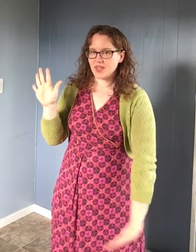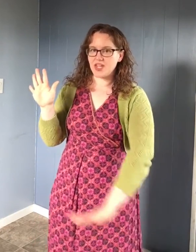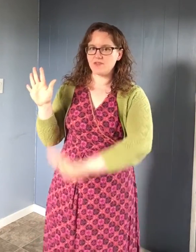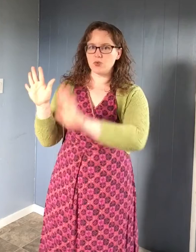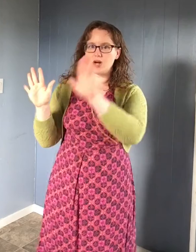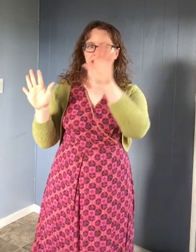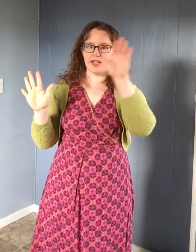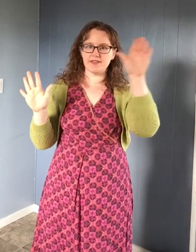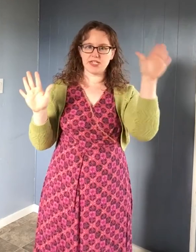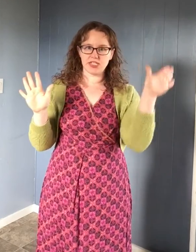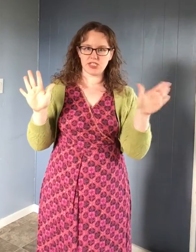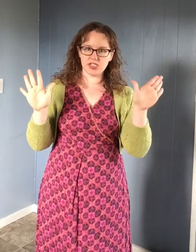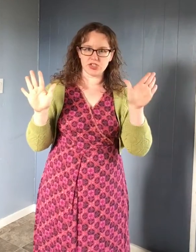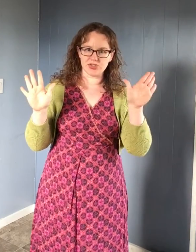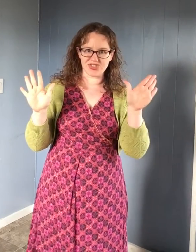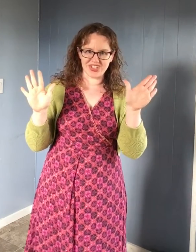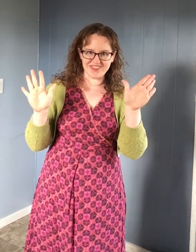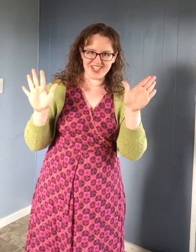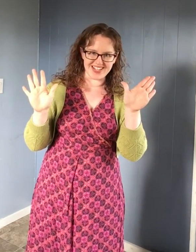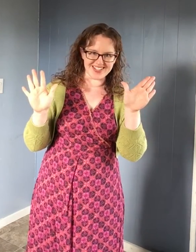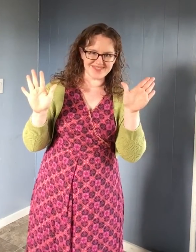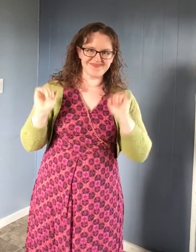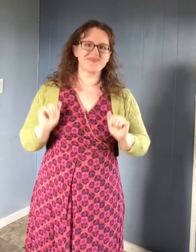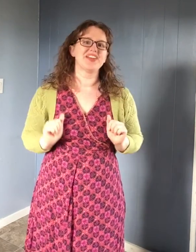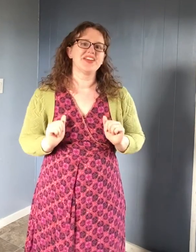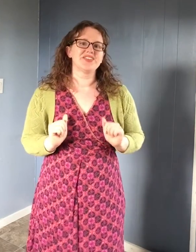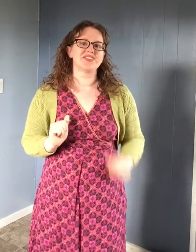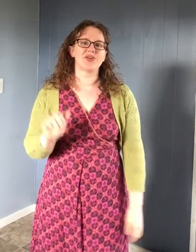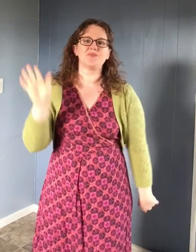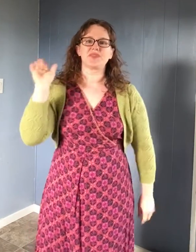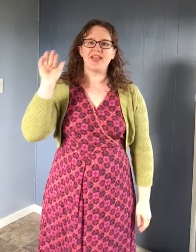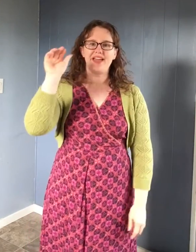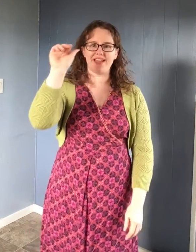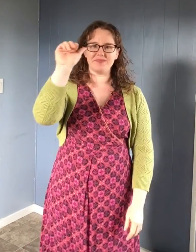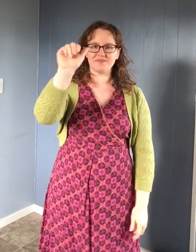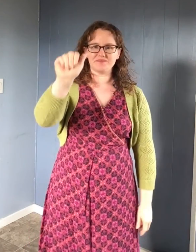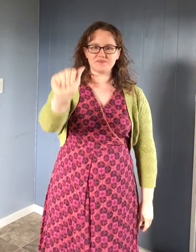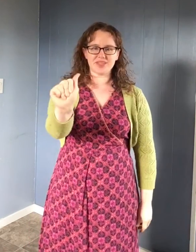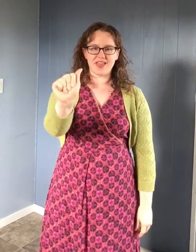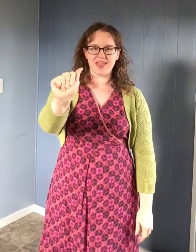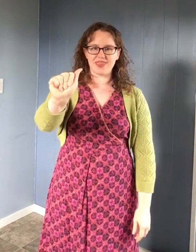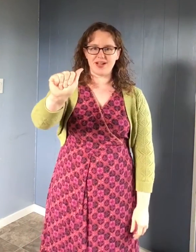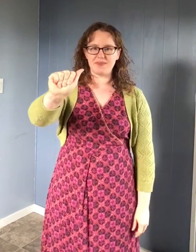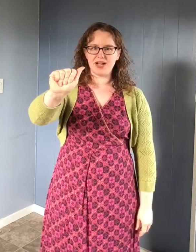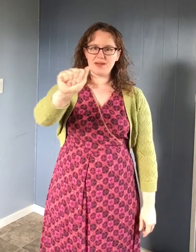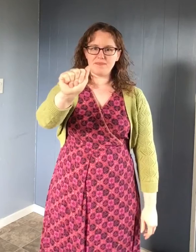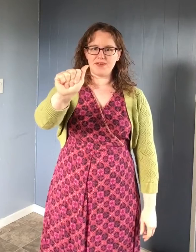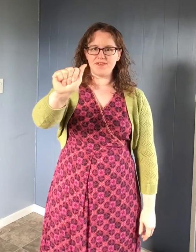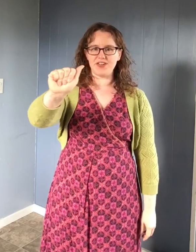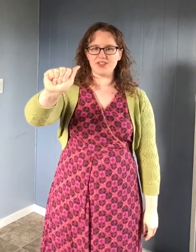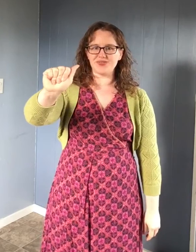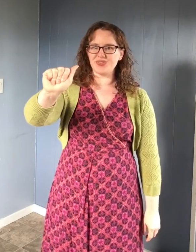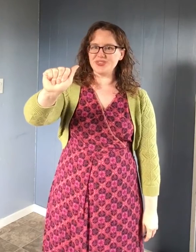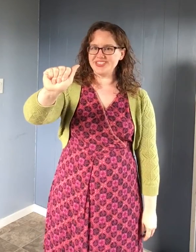If you are left-handed, use your left hand. So A, thumb up, fingers folded.